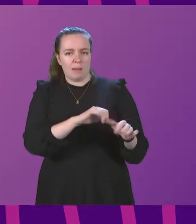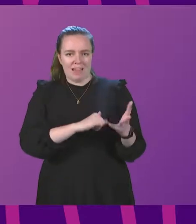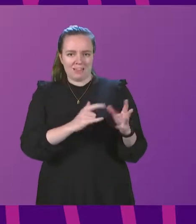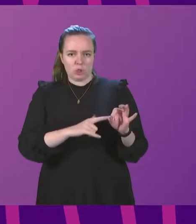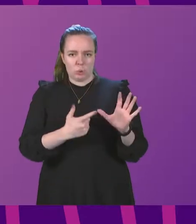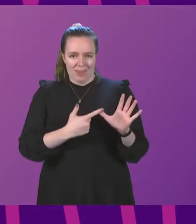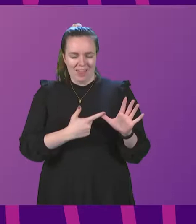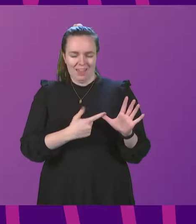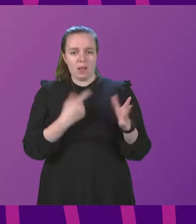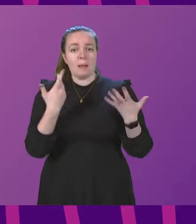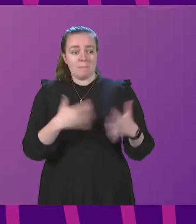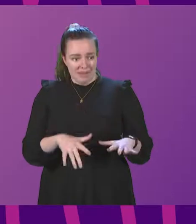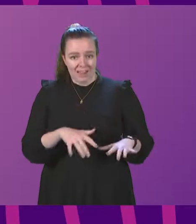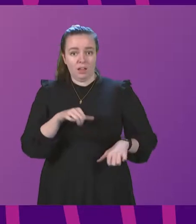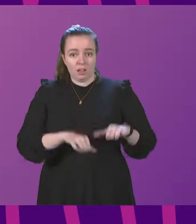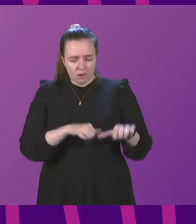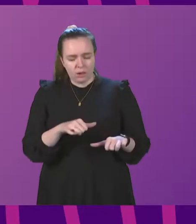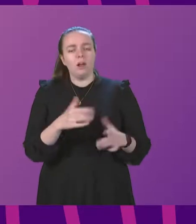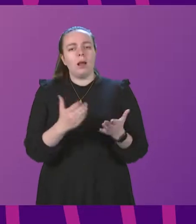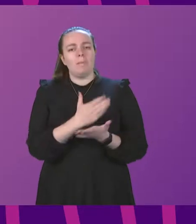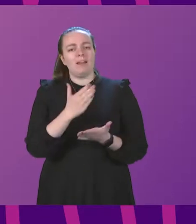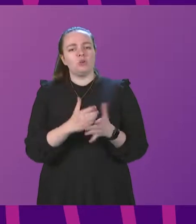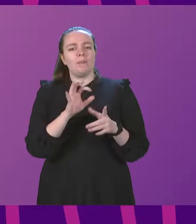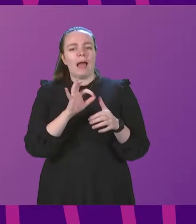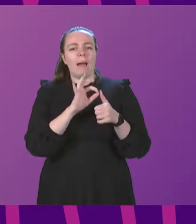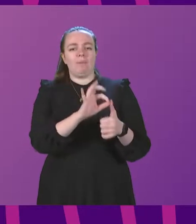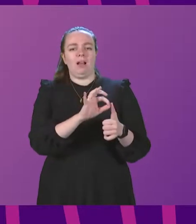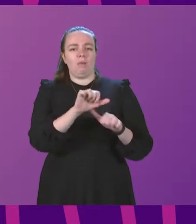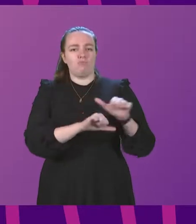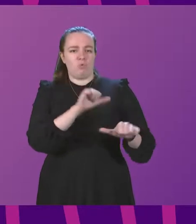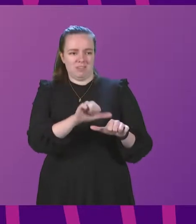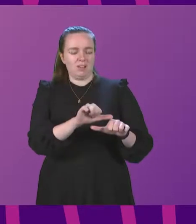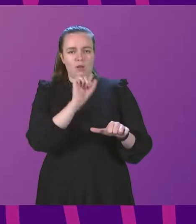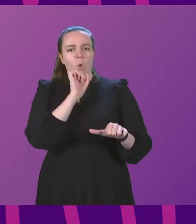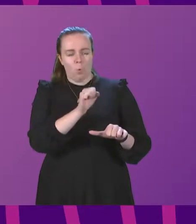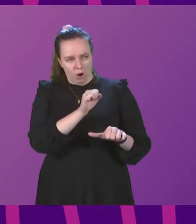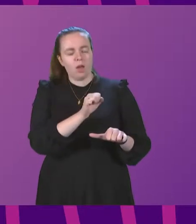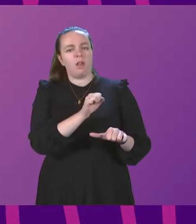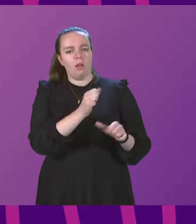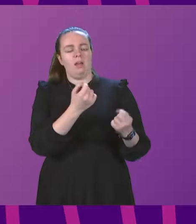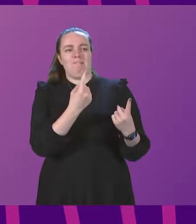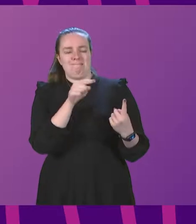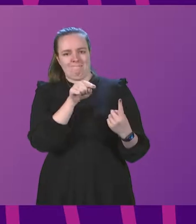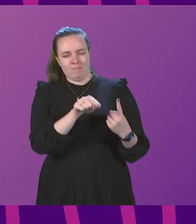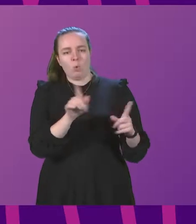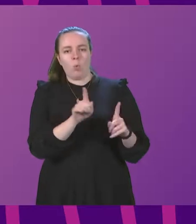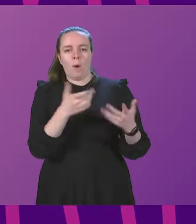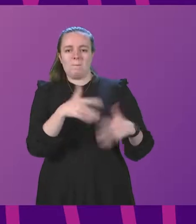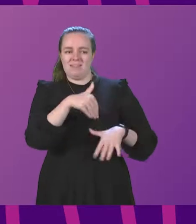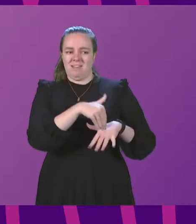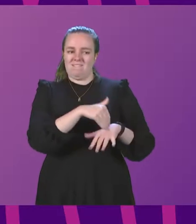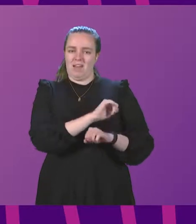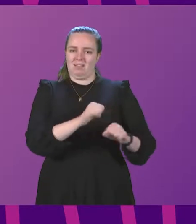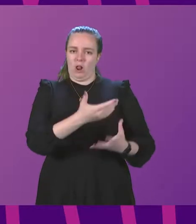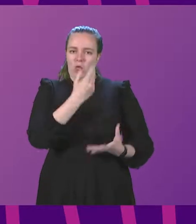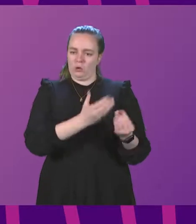has taken to ensure the appeals process takes account of the disruption that has been caused to learners.